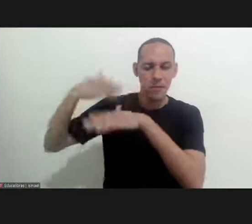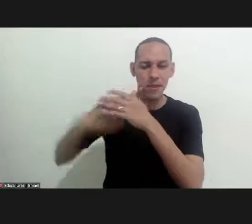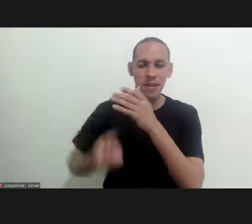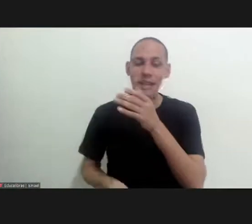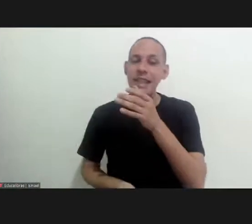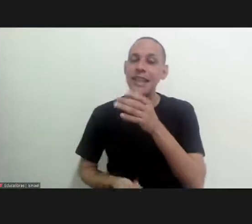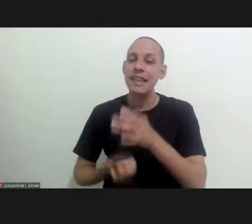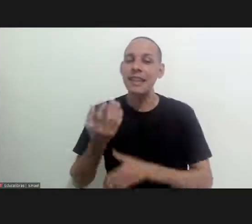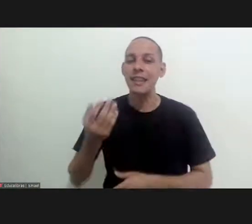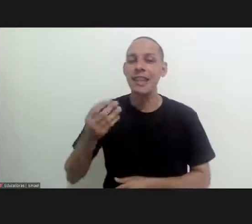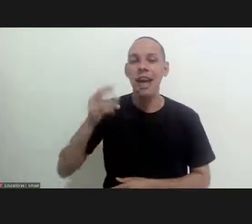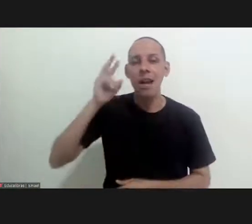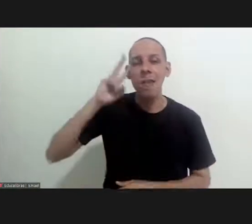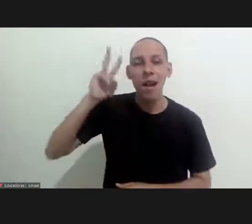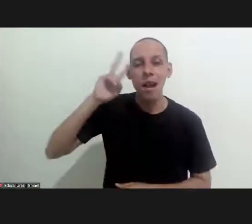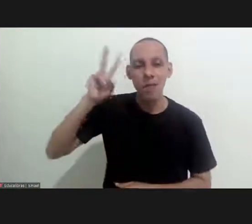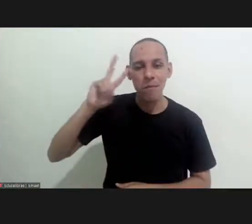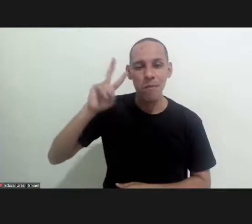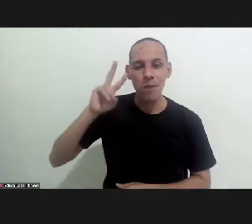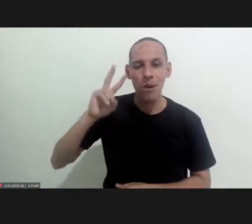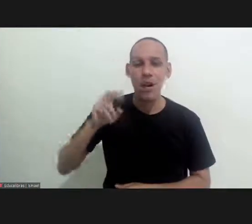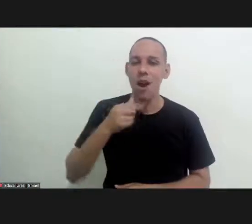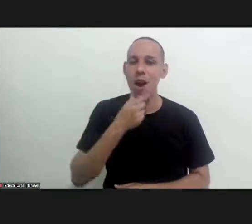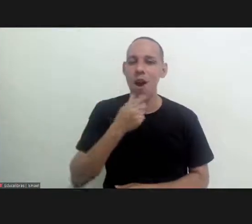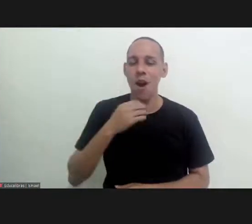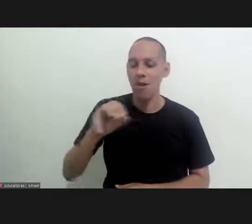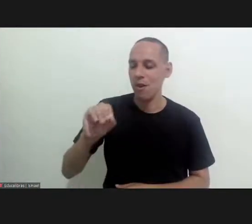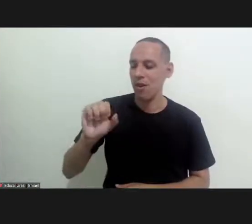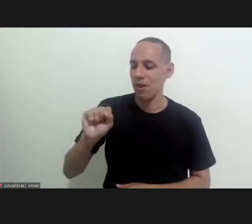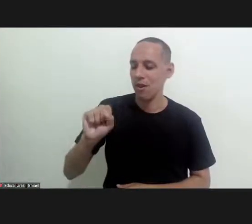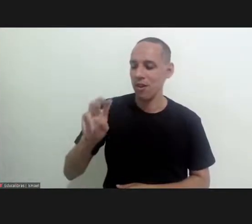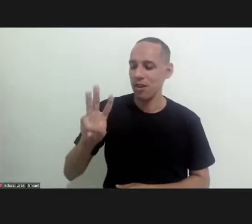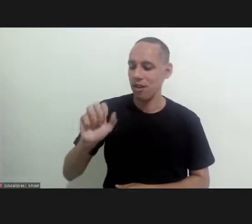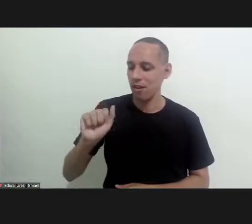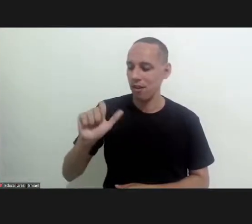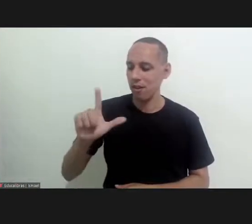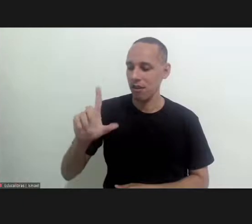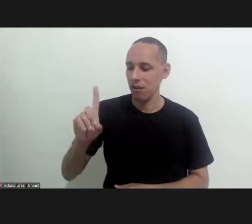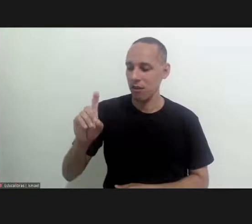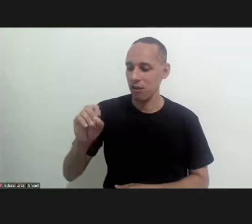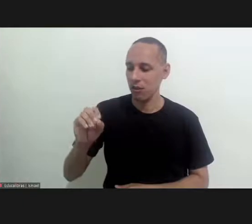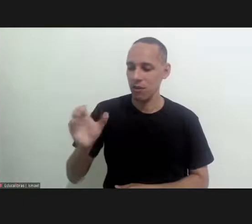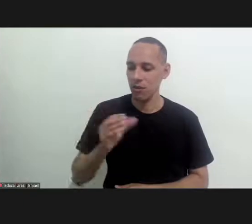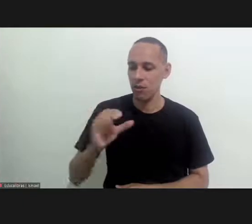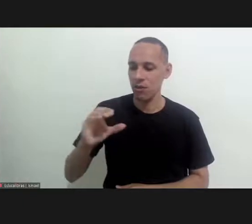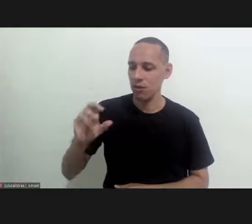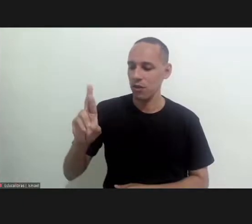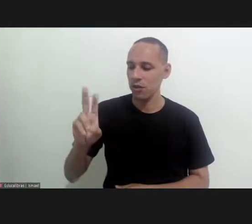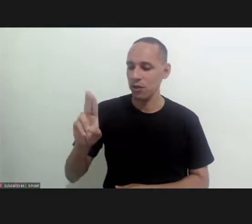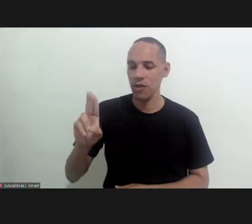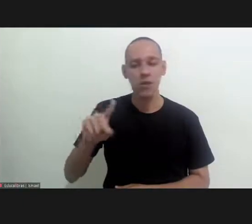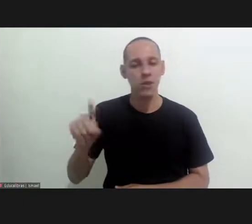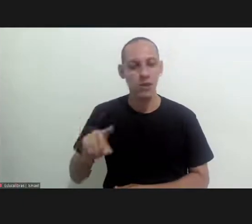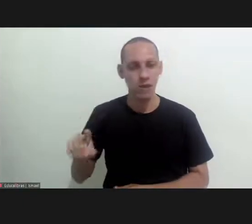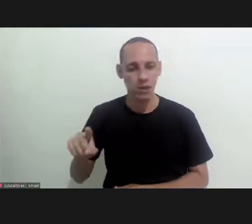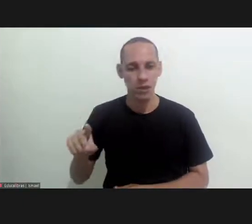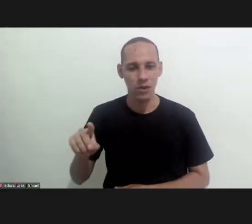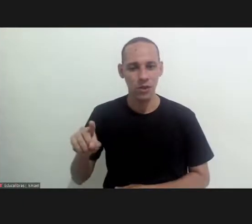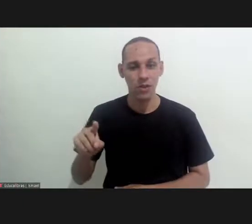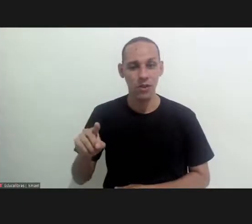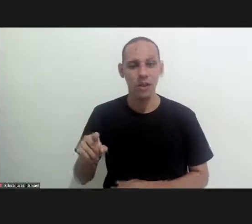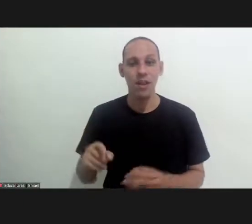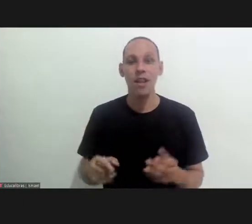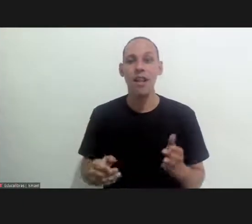the memories of the Osvaldo Cruz Institute launched by Osvaldo Cruz that was a first volume in which the